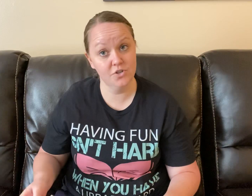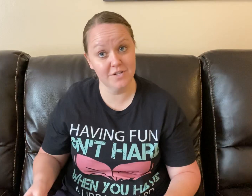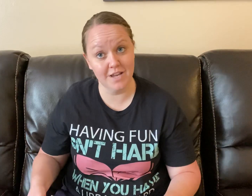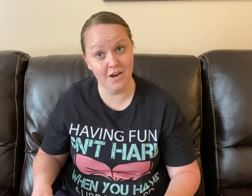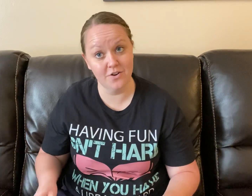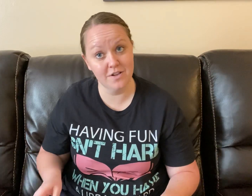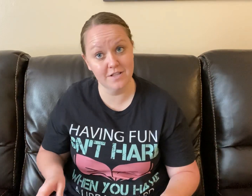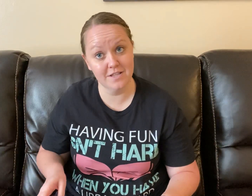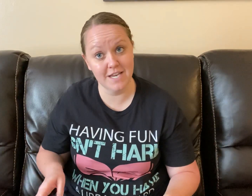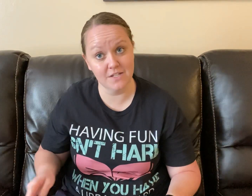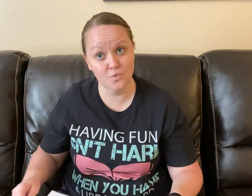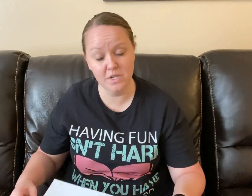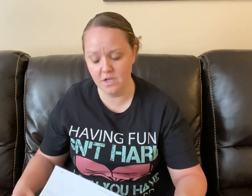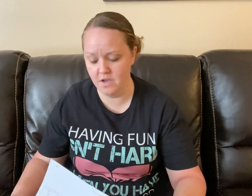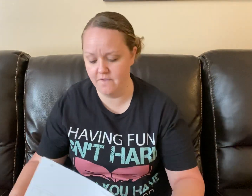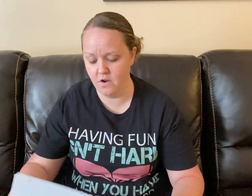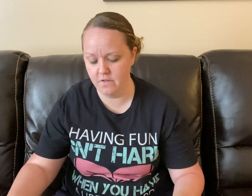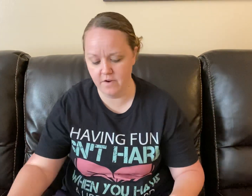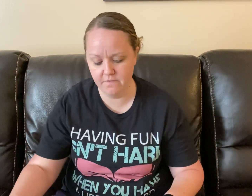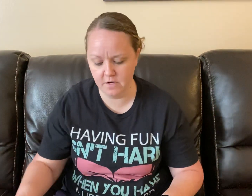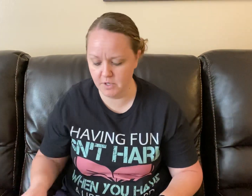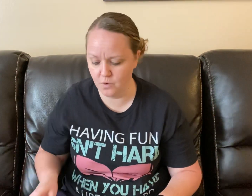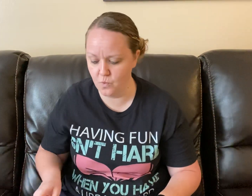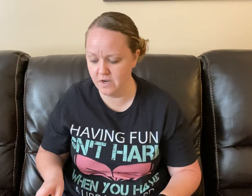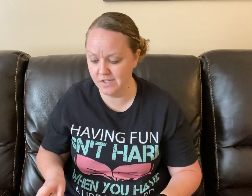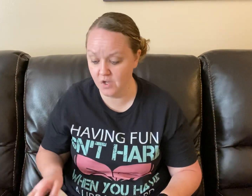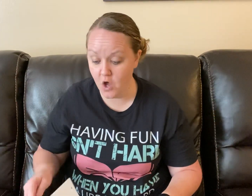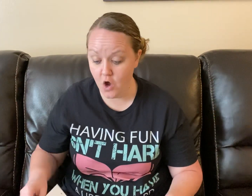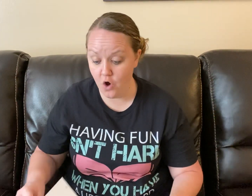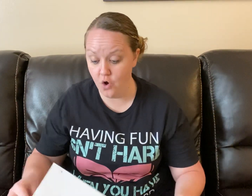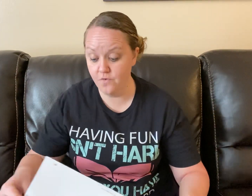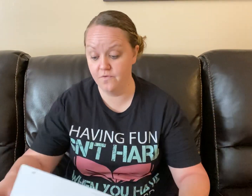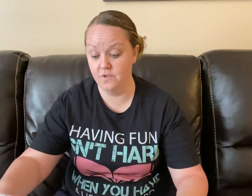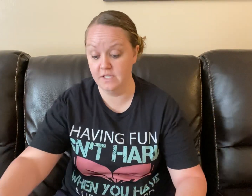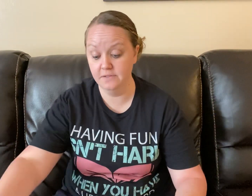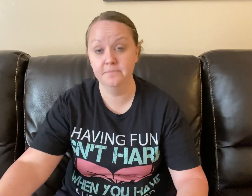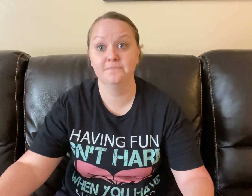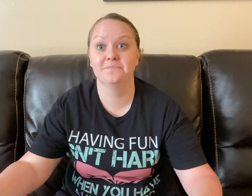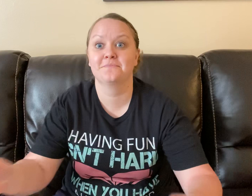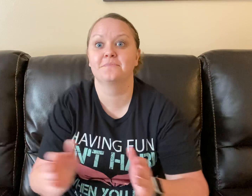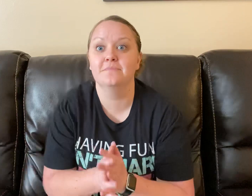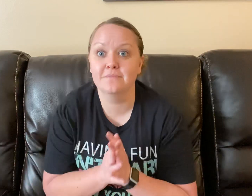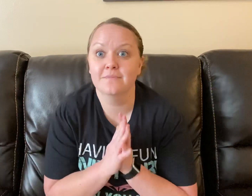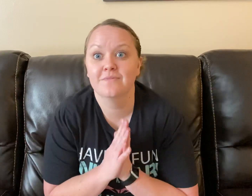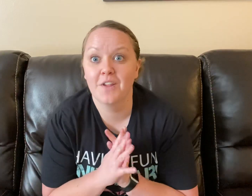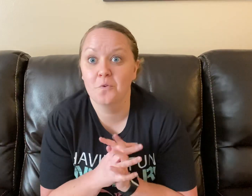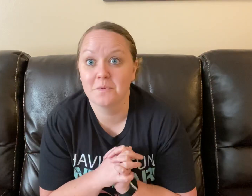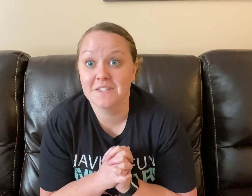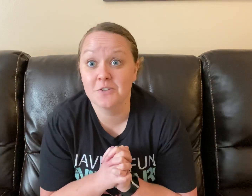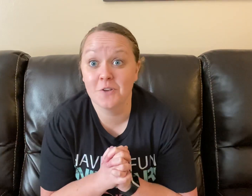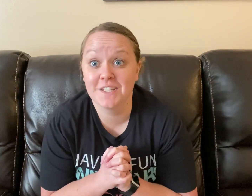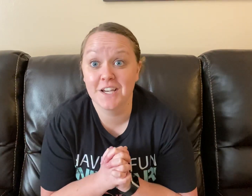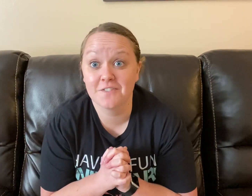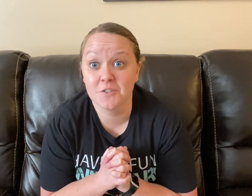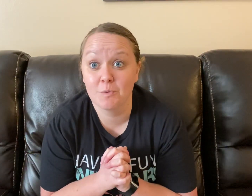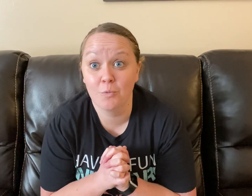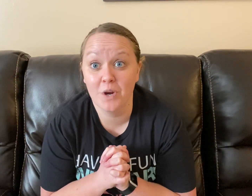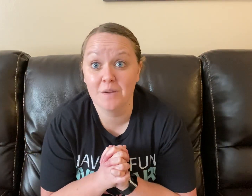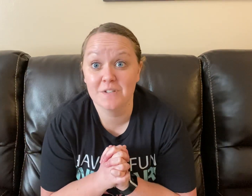next week of all of our phonemic awareness. Hopefully, we'll be seeing you guys after spring break. Be